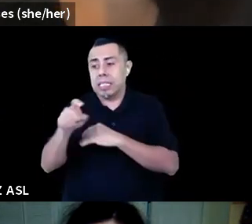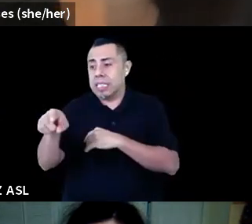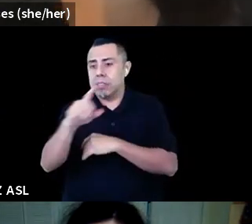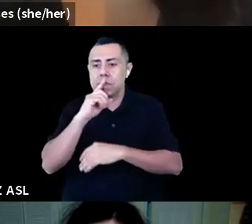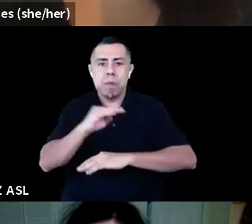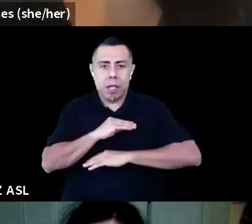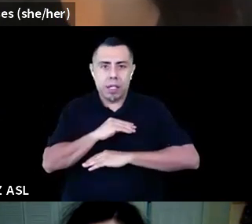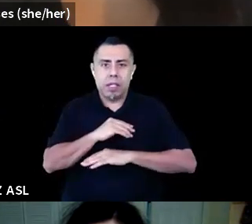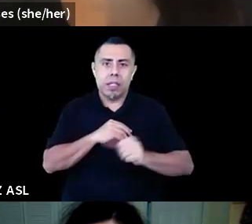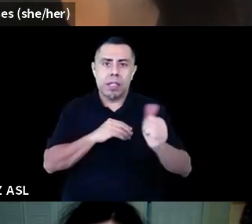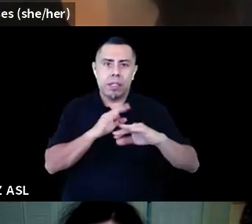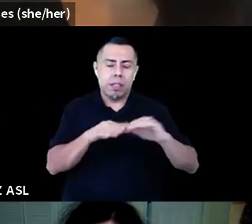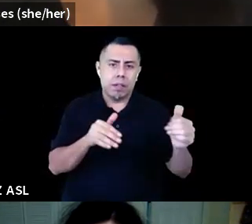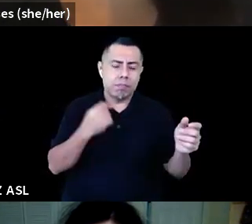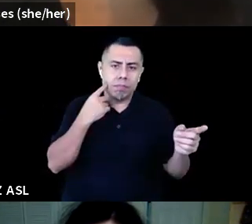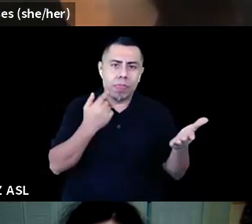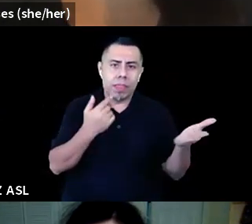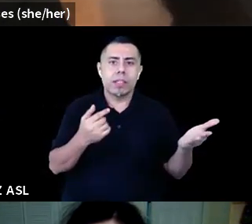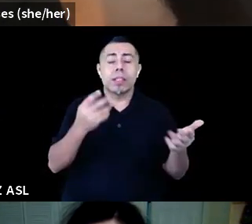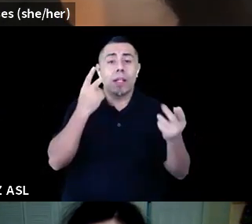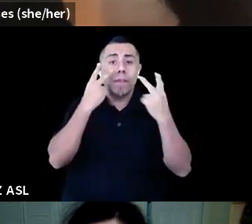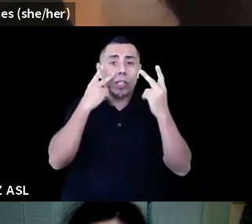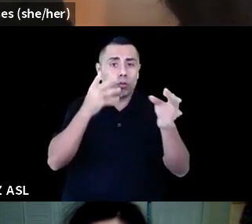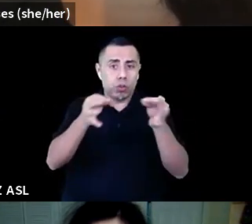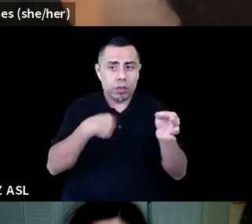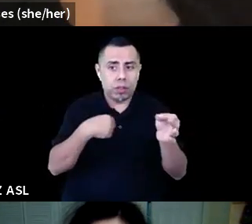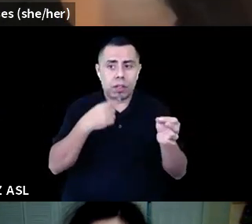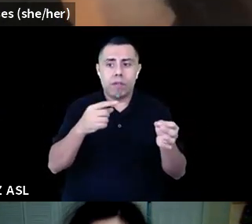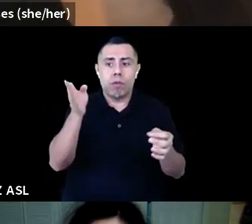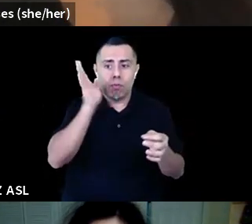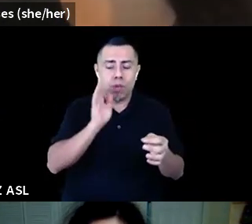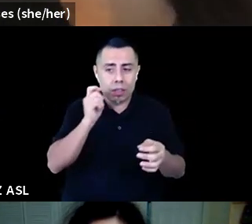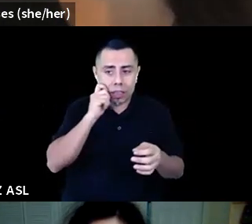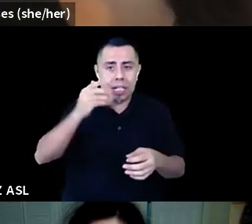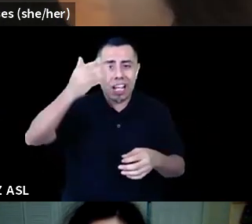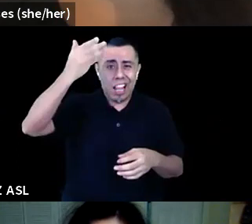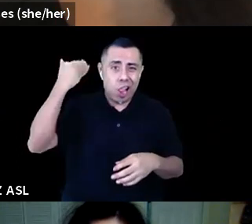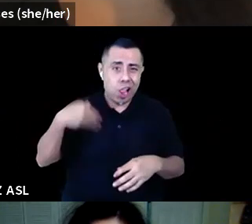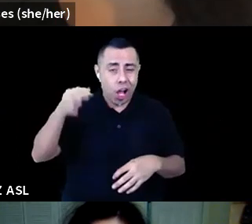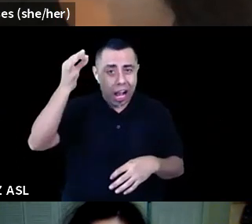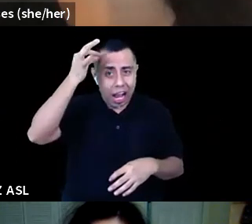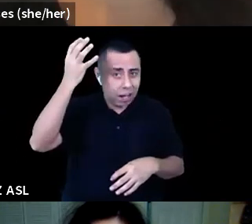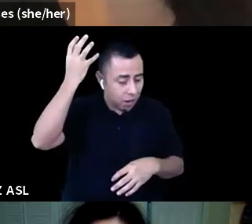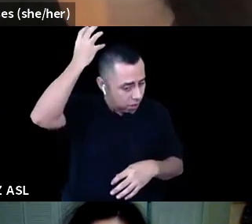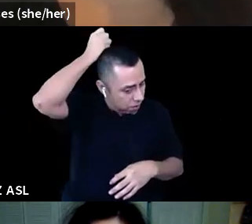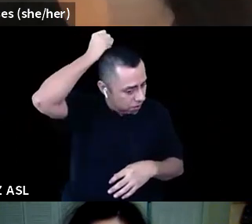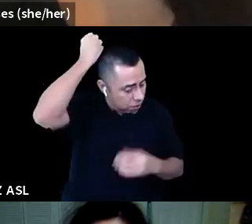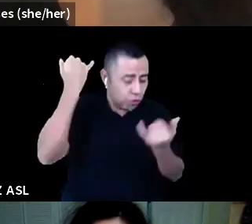have brown skin. I have very long, very dark hair that's pulled back today in a ponytail, and I